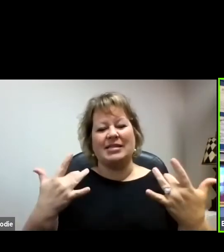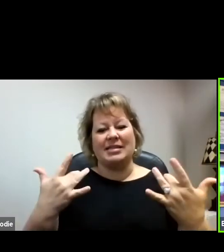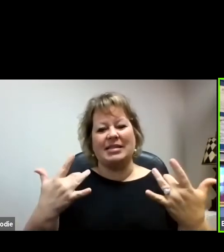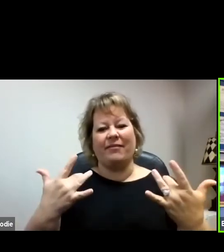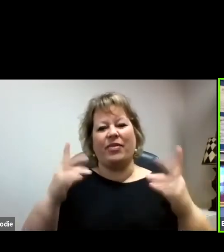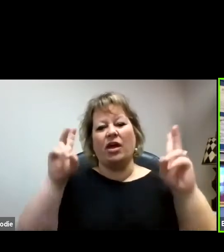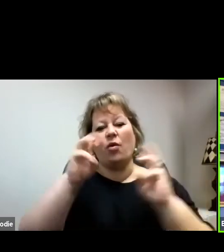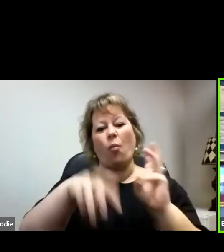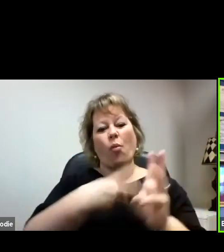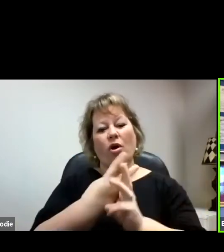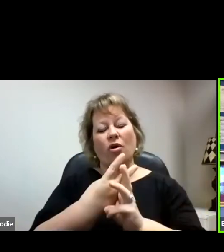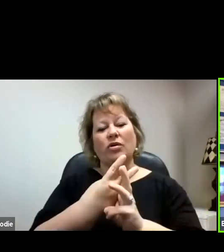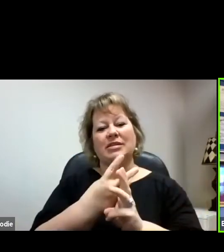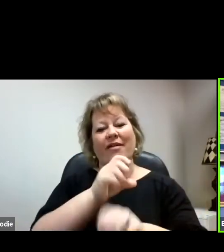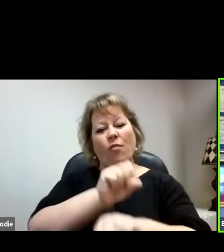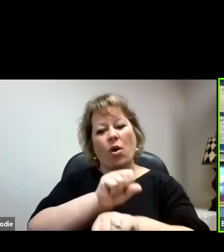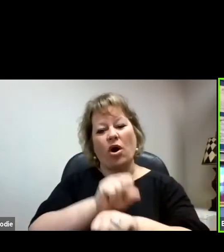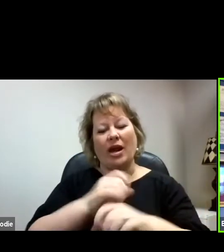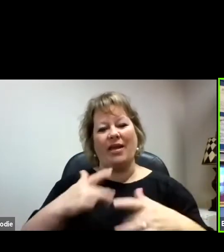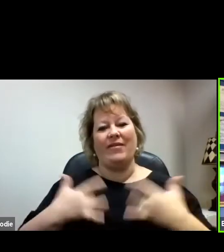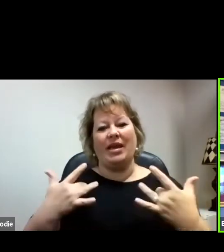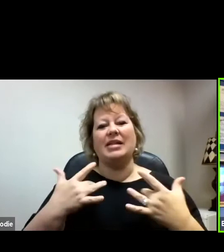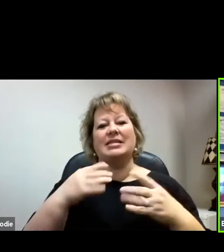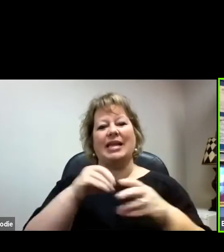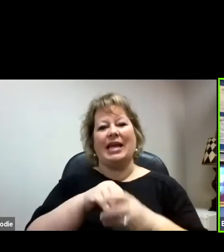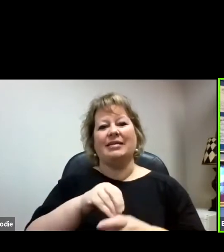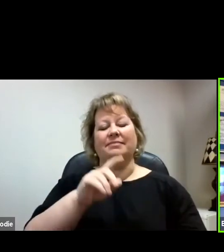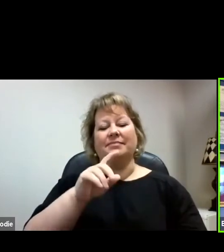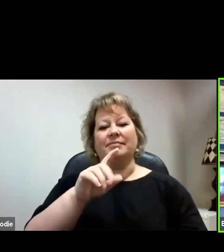events that happen in Region 3, Tuscaloosa,